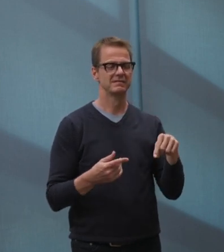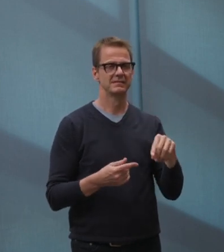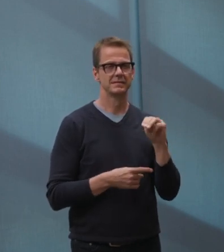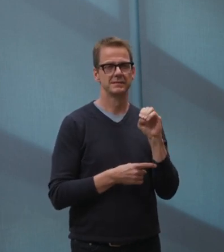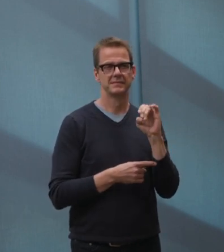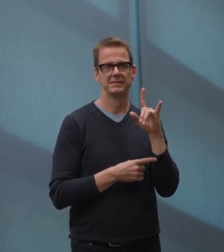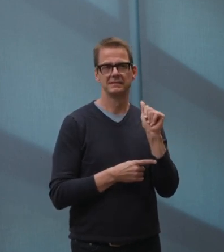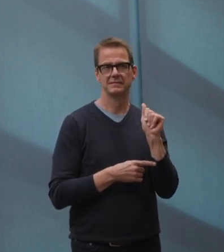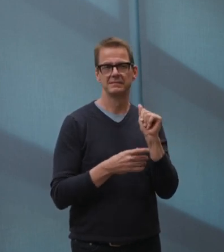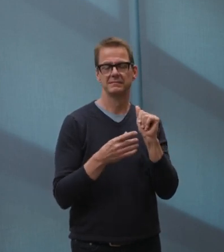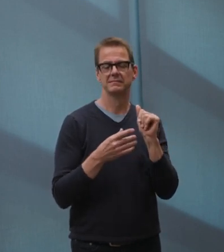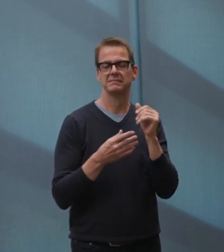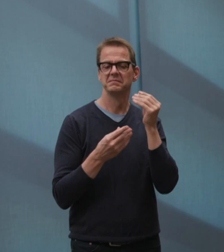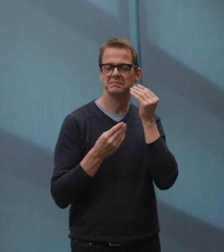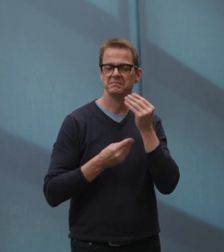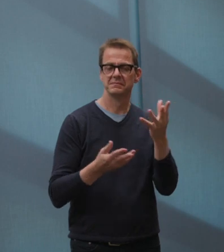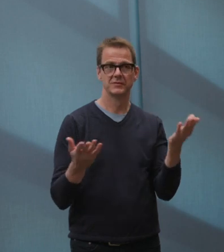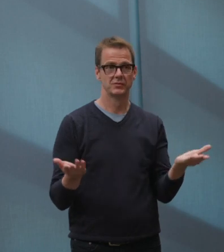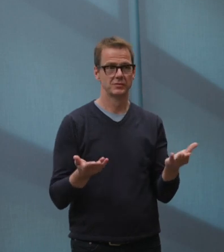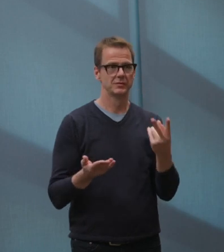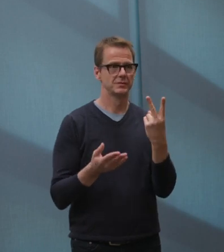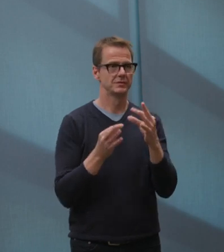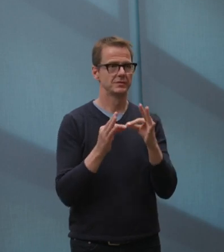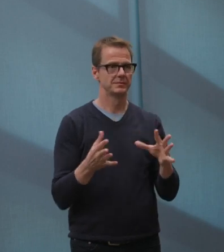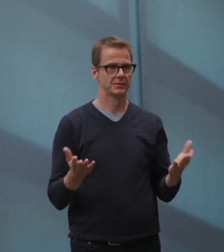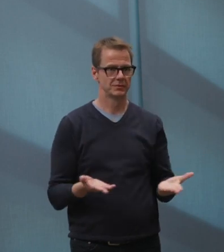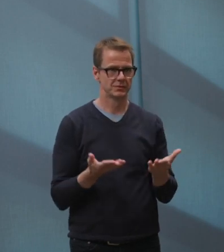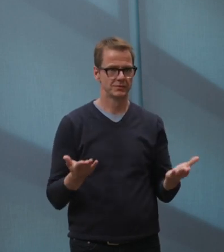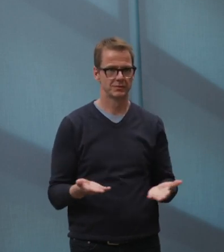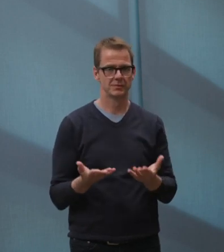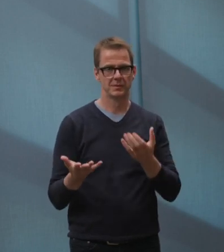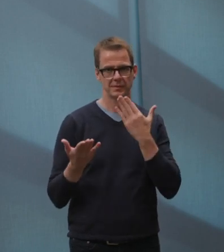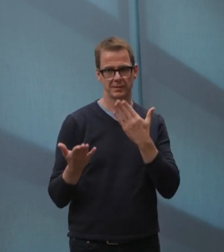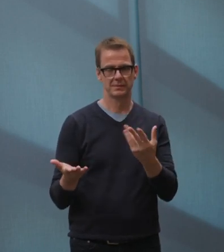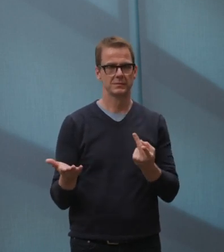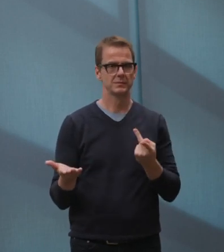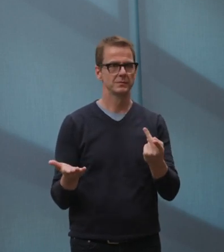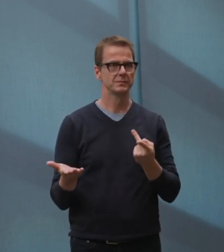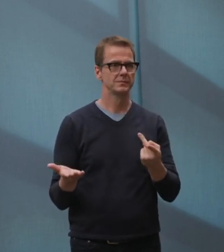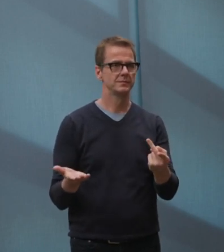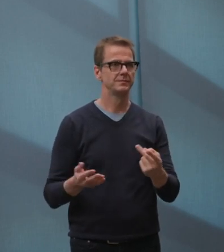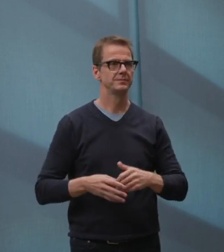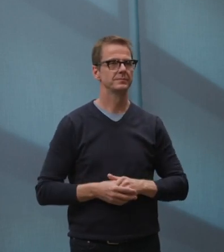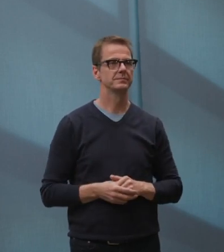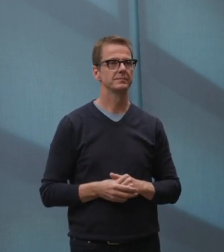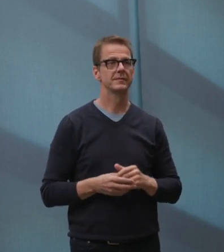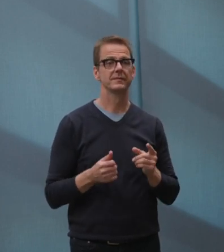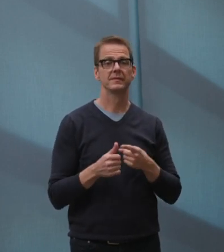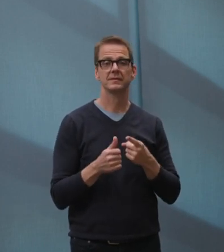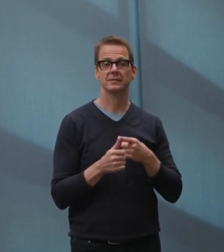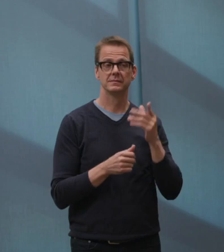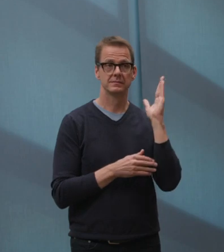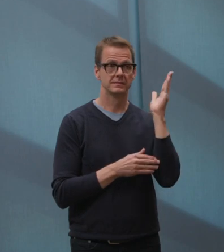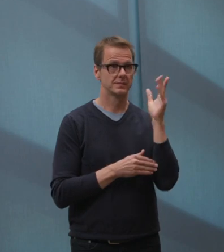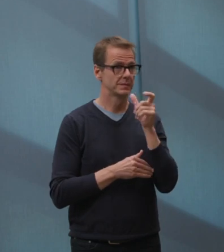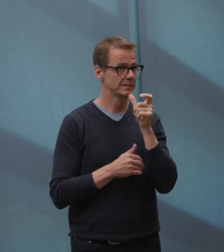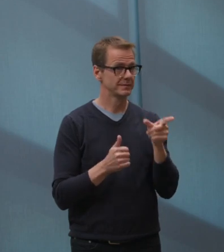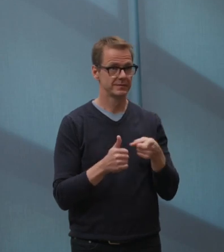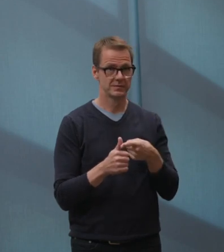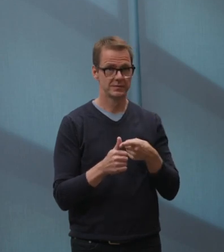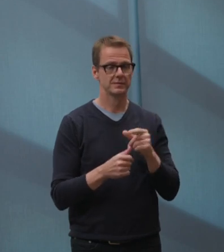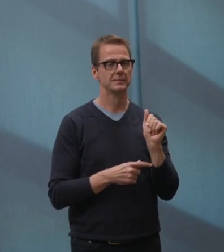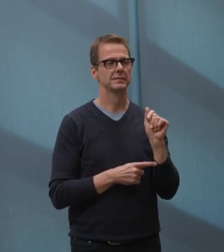Colt as our interpreters here today. We're going to hear from Interim City Manager Adam Laughlin in a moment, followed by the Mayor,